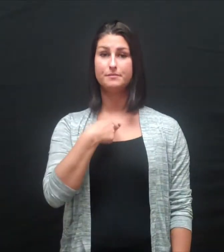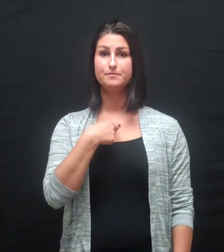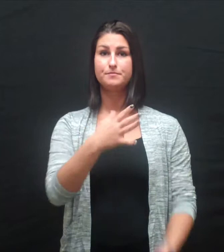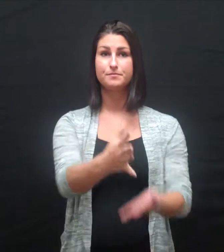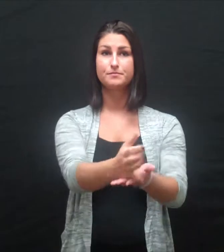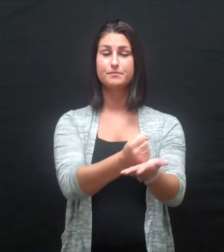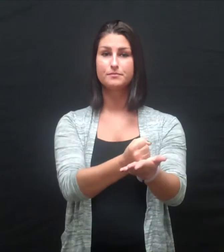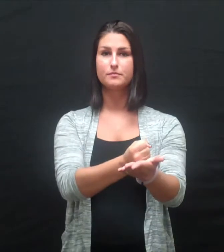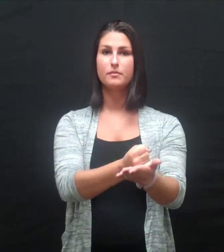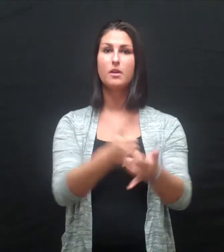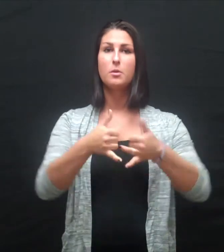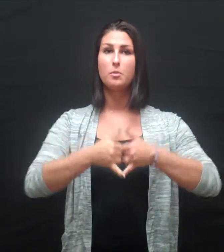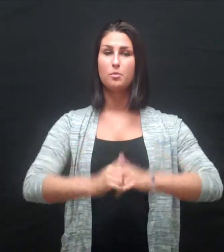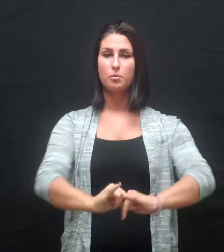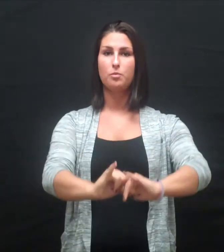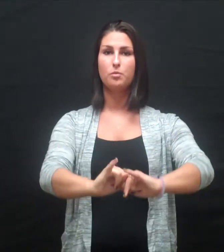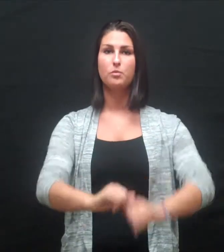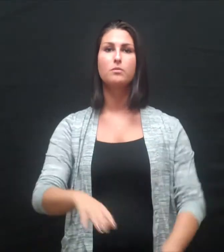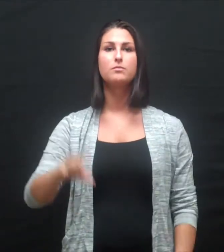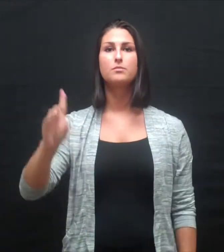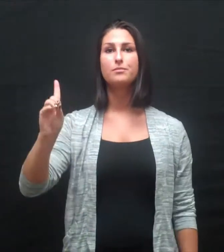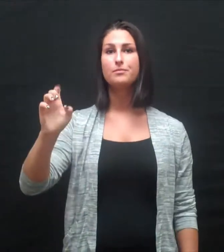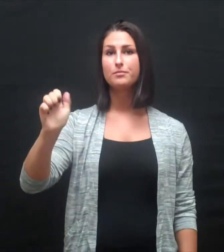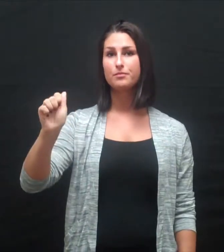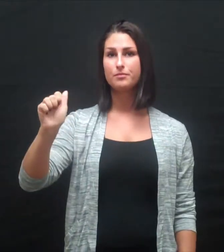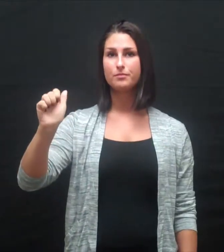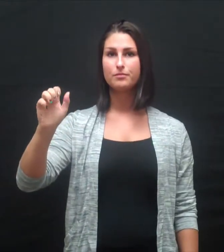During my time at Xavier, I have received many awards.